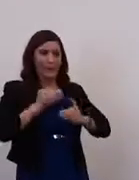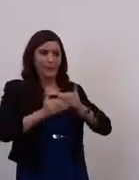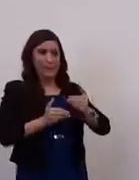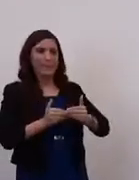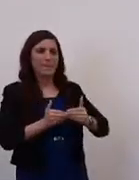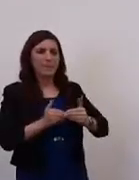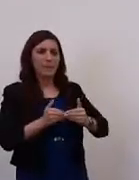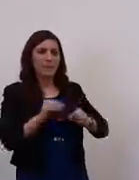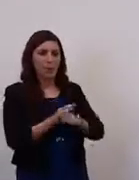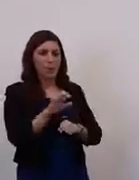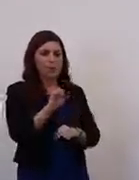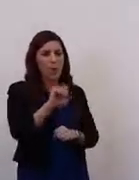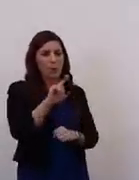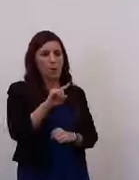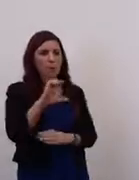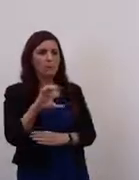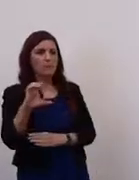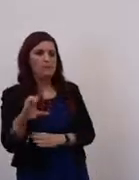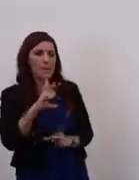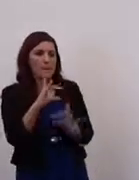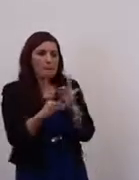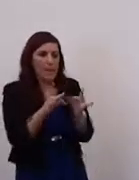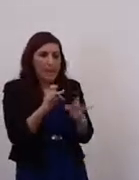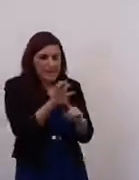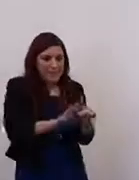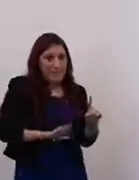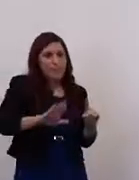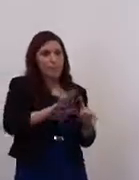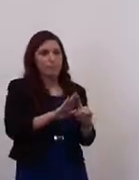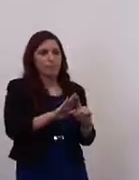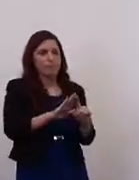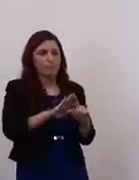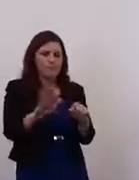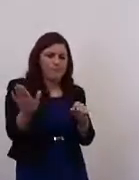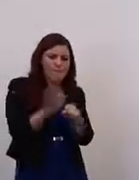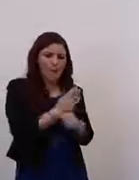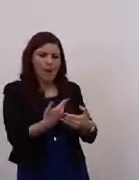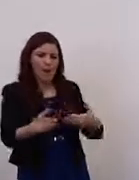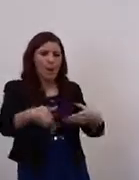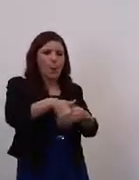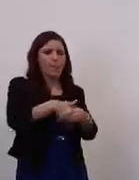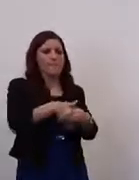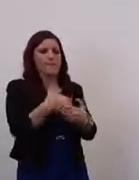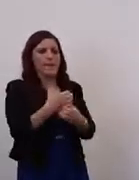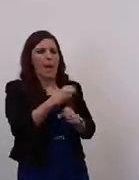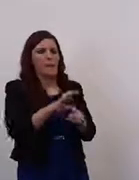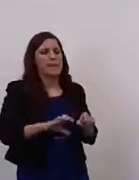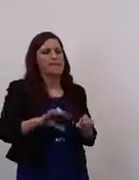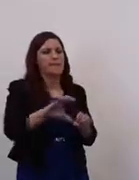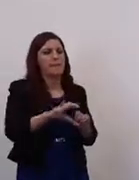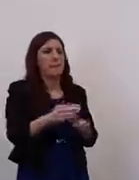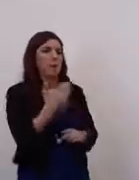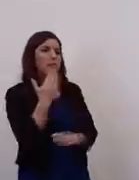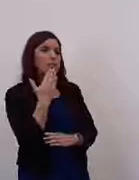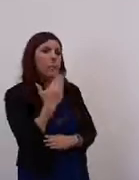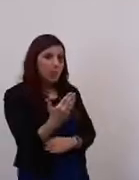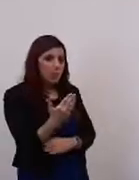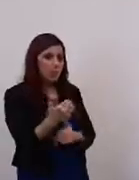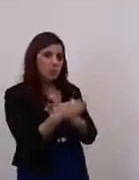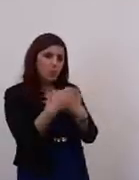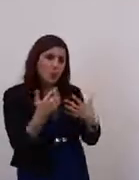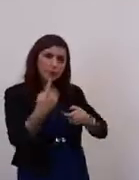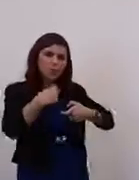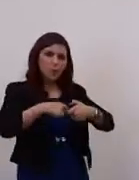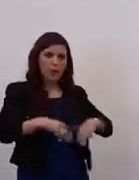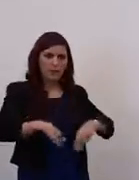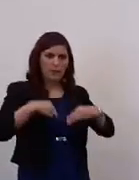for South Dublin County Council in making this county a really inclusive county. So thank you so much for joining